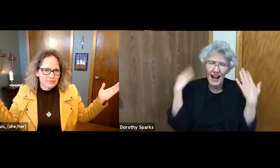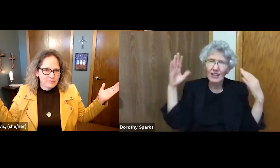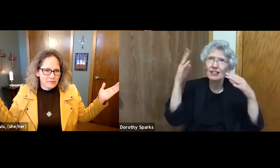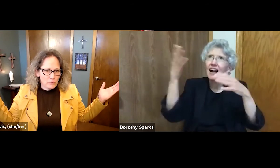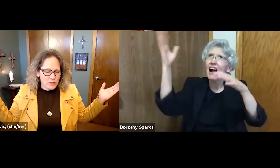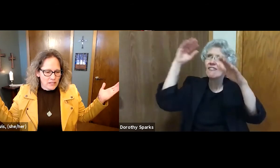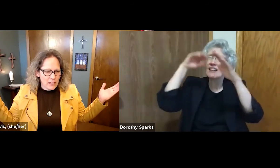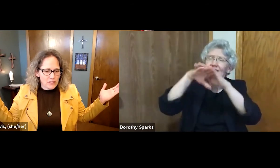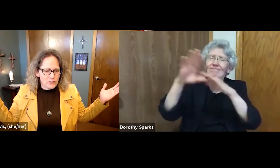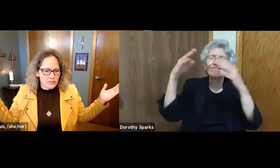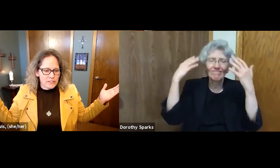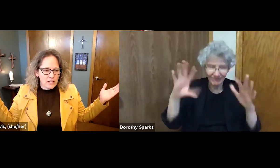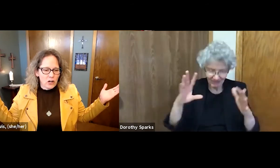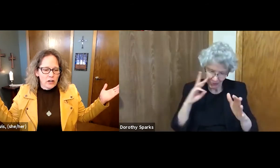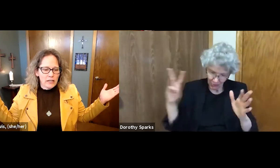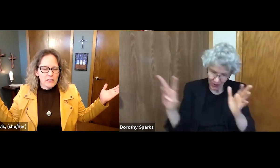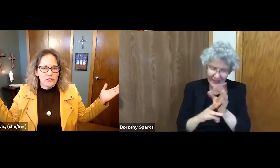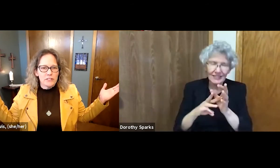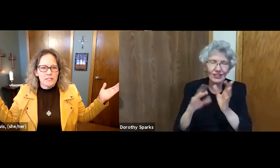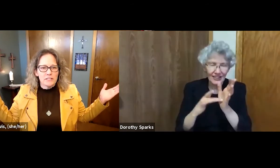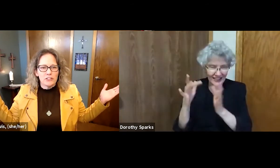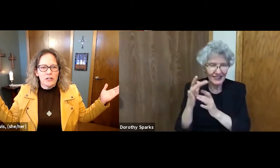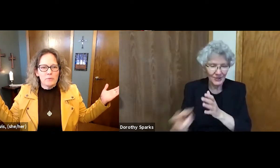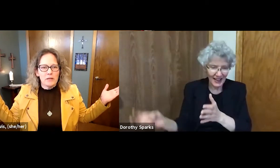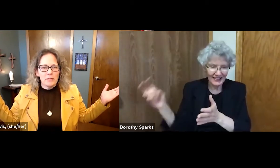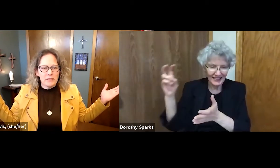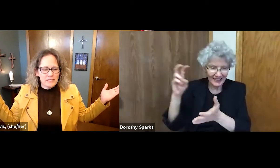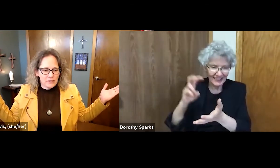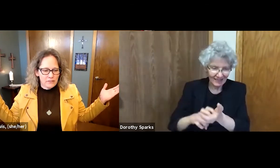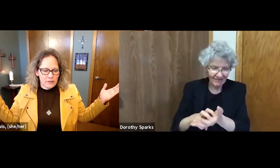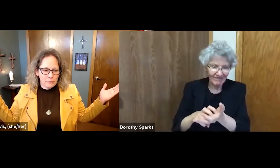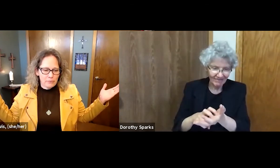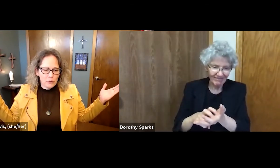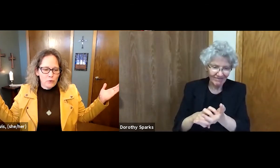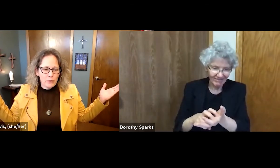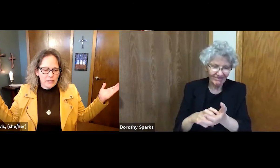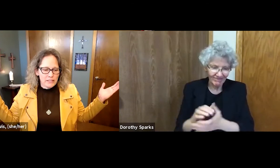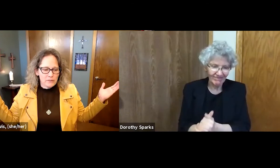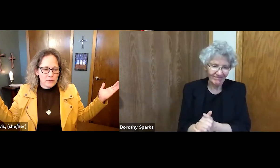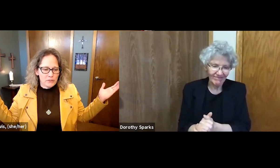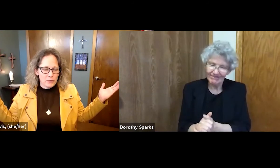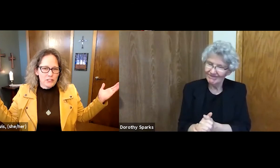With the angels and archangels, the cherubim and seraphim, who witness the resurrection,